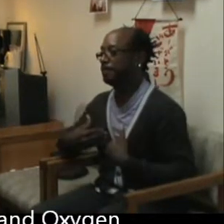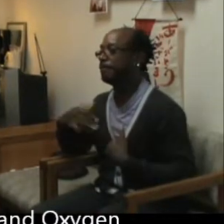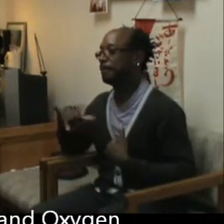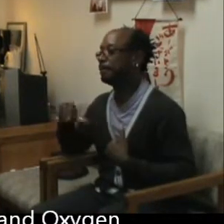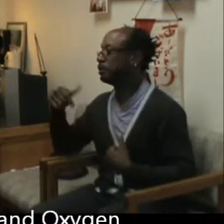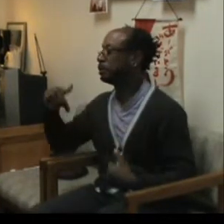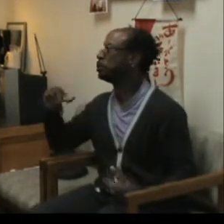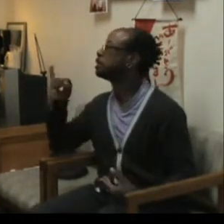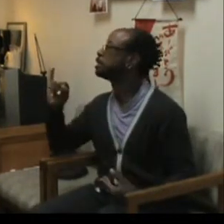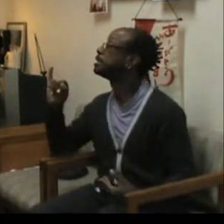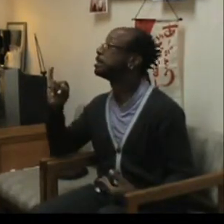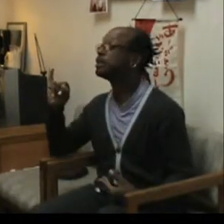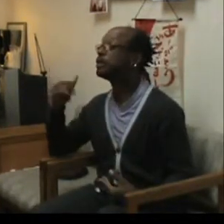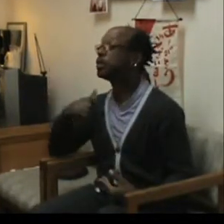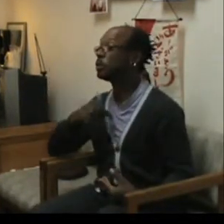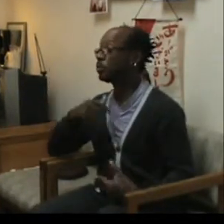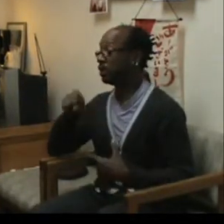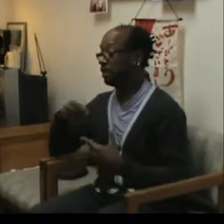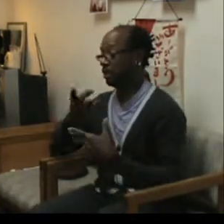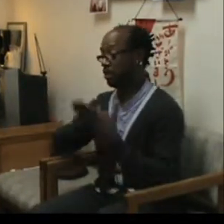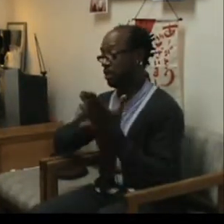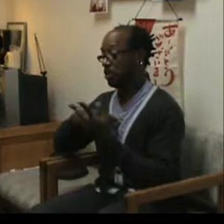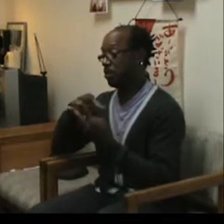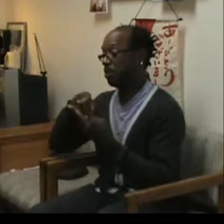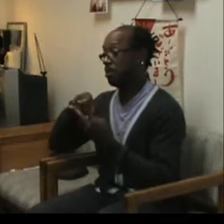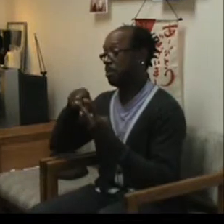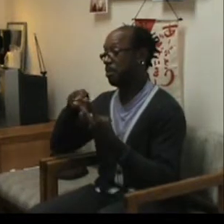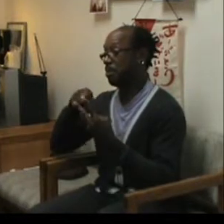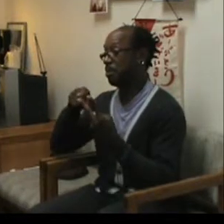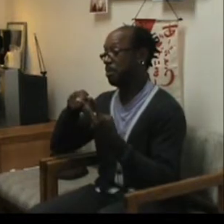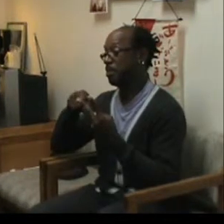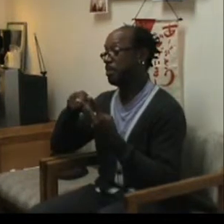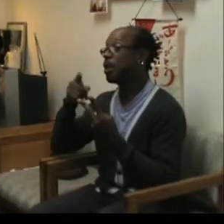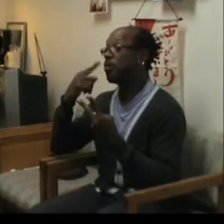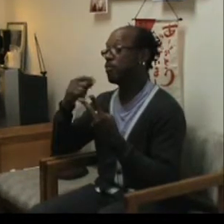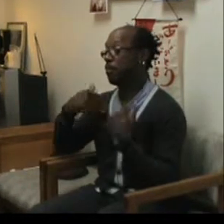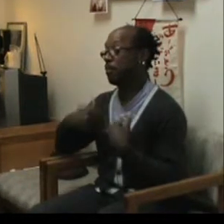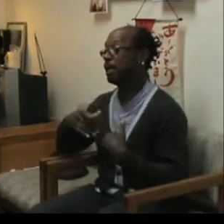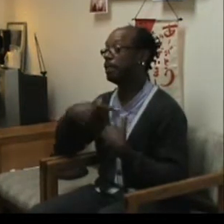And we need both oxygen and energy for the body to work properly.